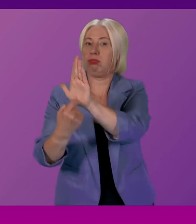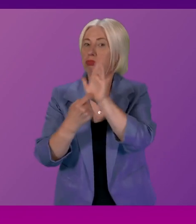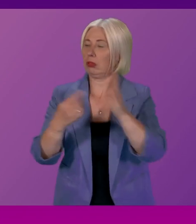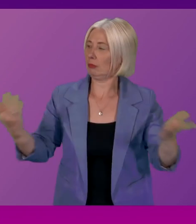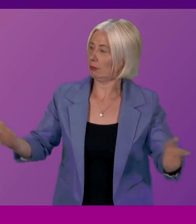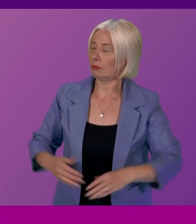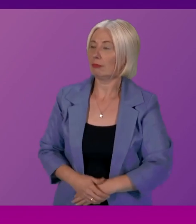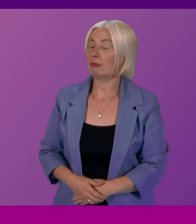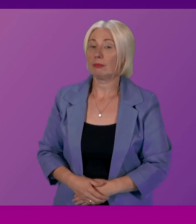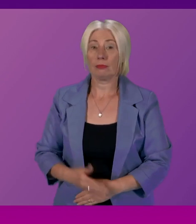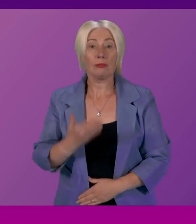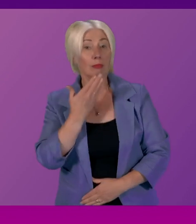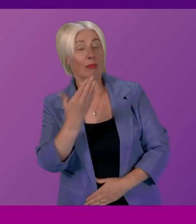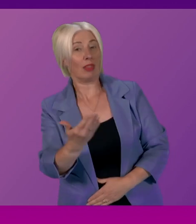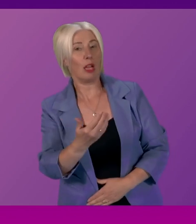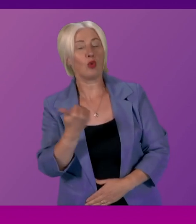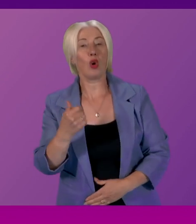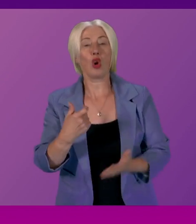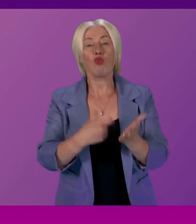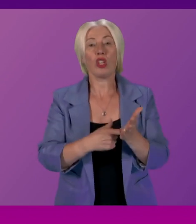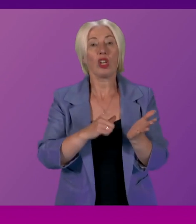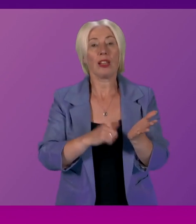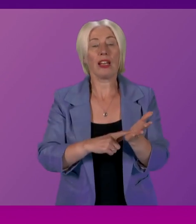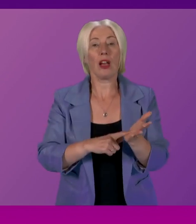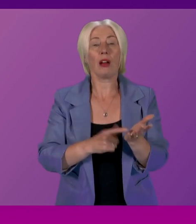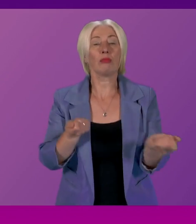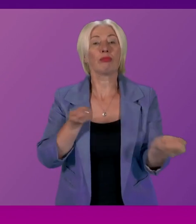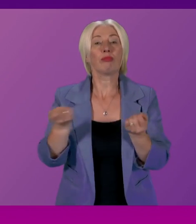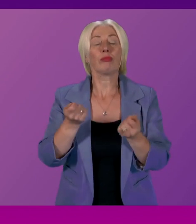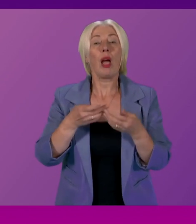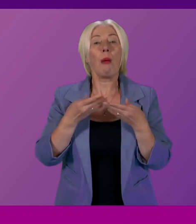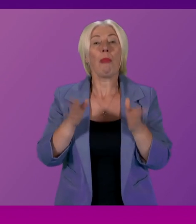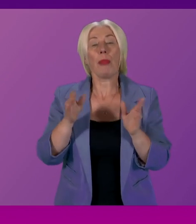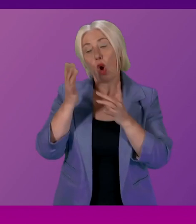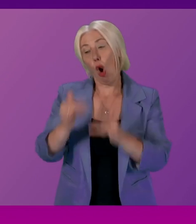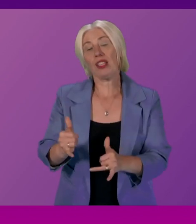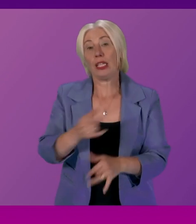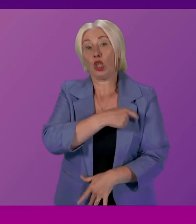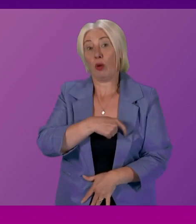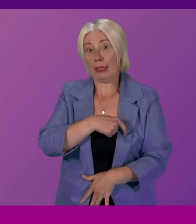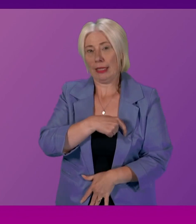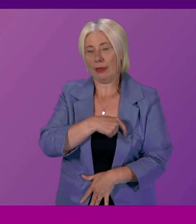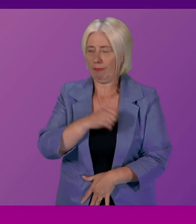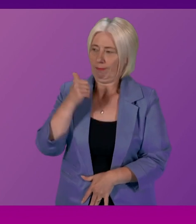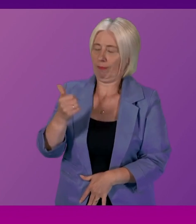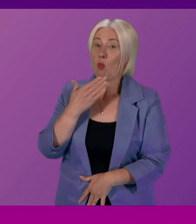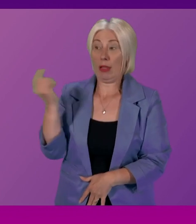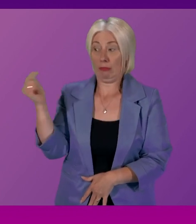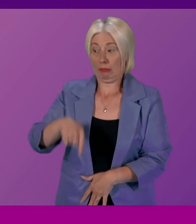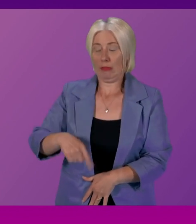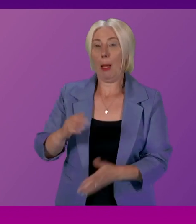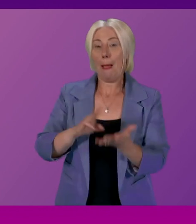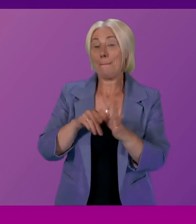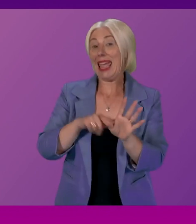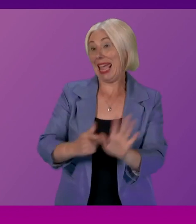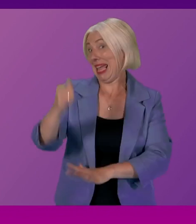Thanks very much. And to Richard Leonard, Convener of Public Audit Committee. Thanks, Convener. First Minister, when you attended the conveners group in May,